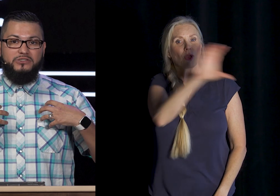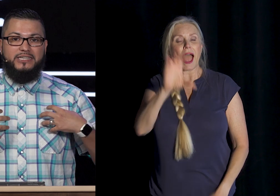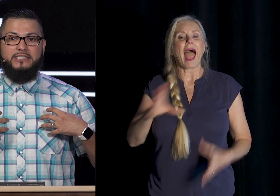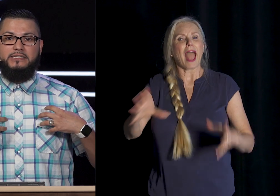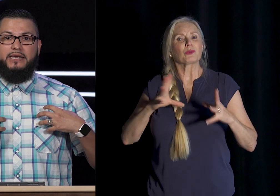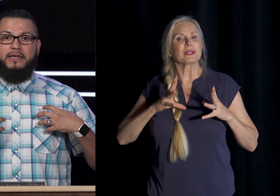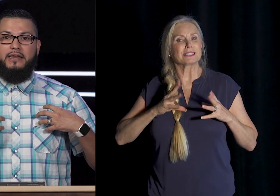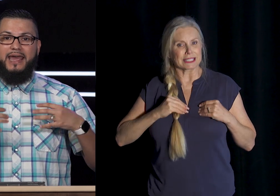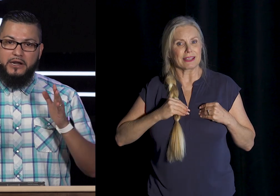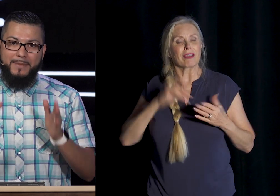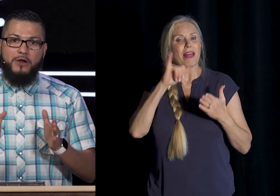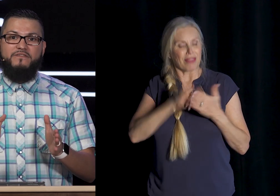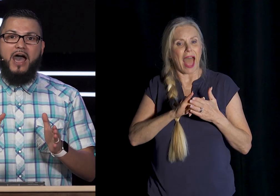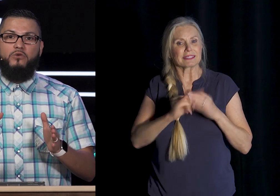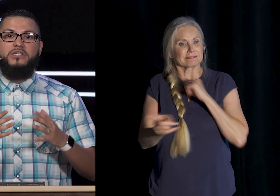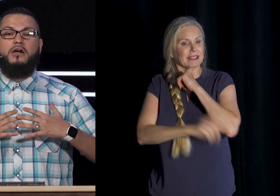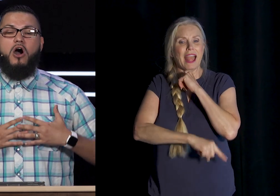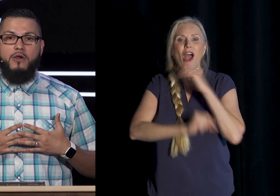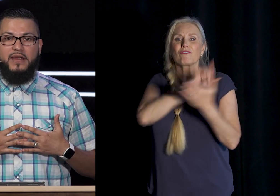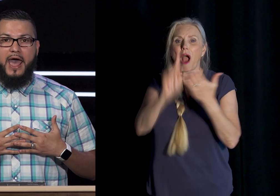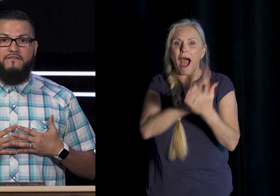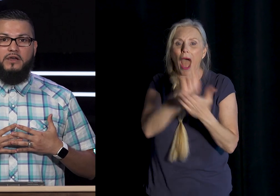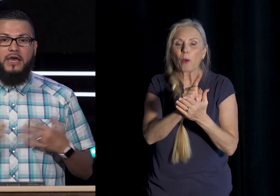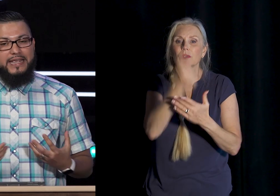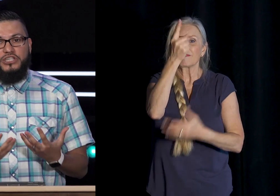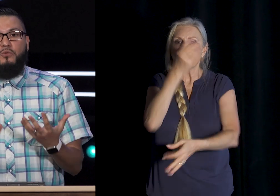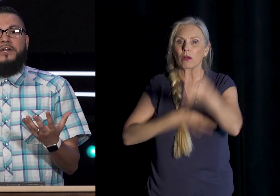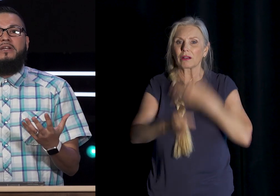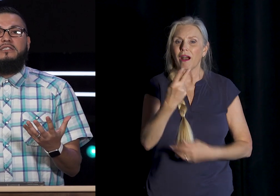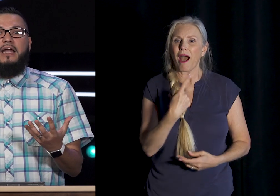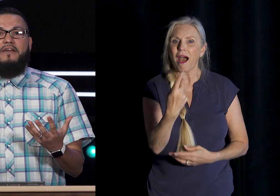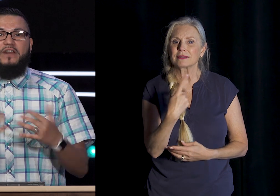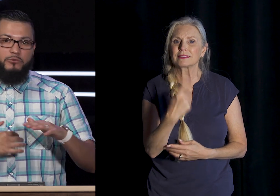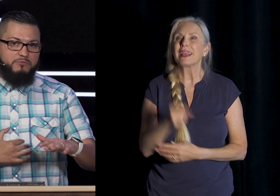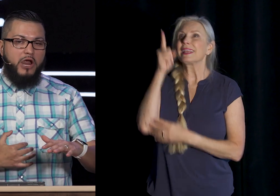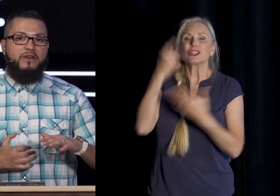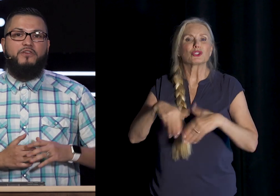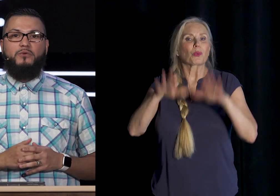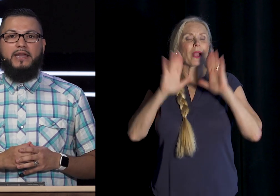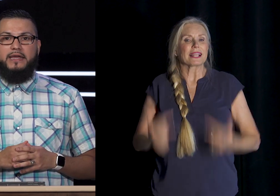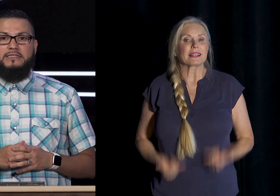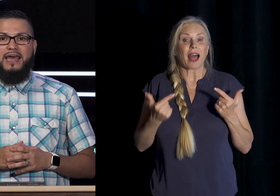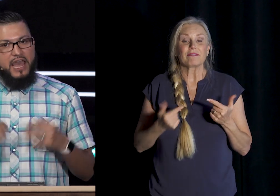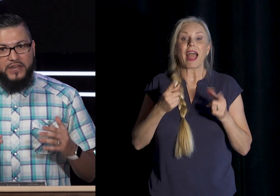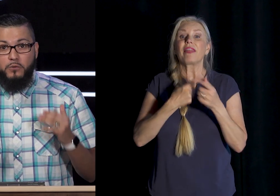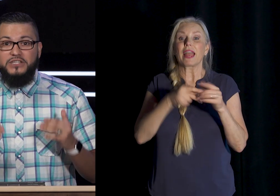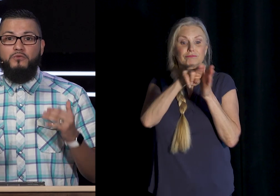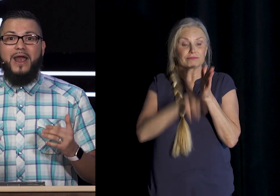sentencing In a matter of hours On our behalf He surrendered his life And he was buried For three days And then he resurrected